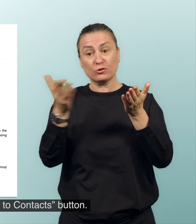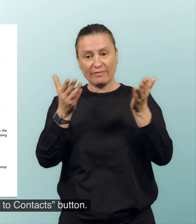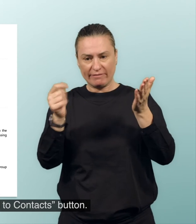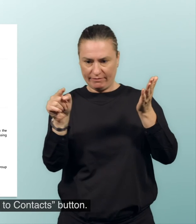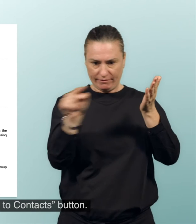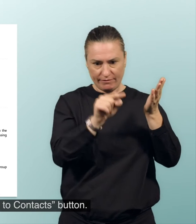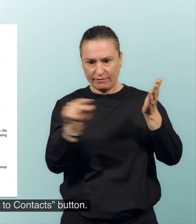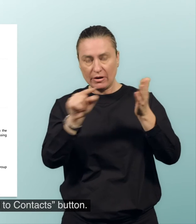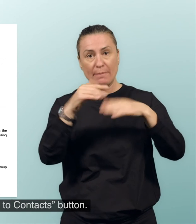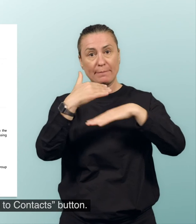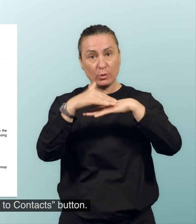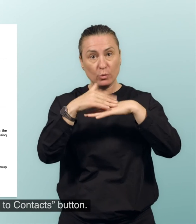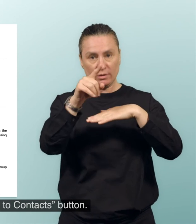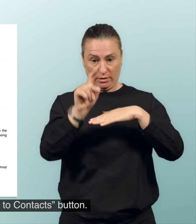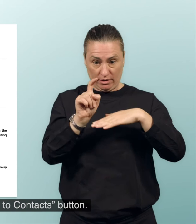be this window in